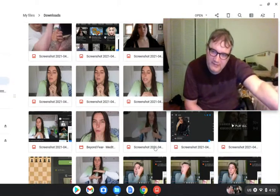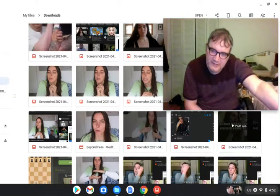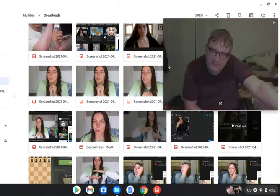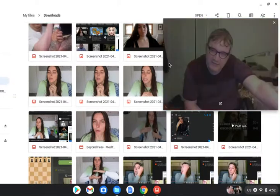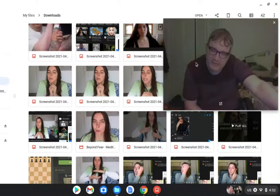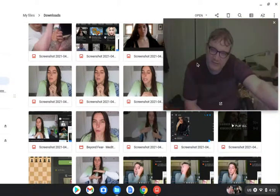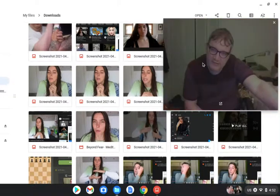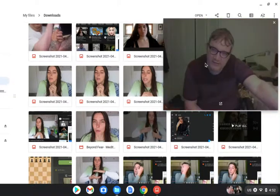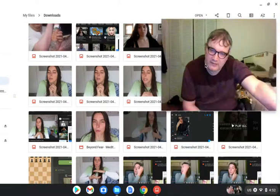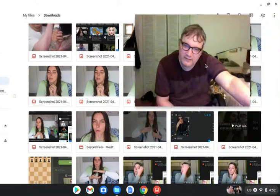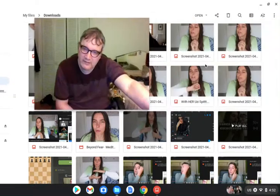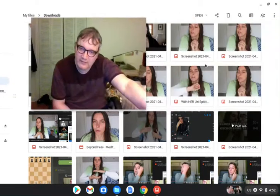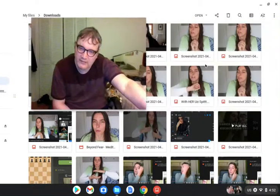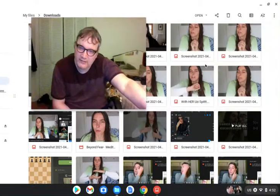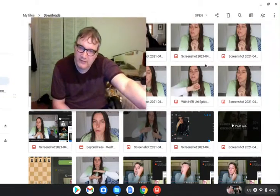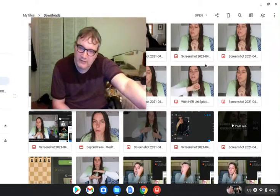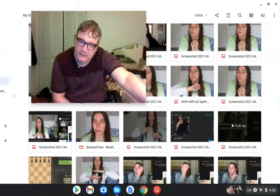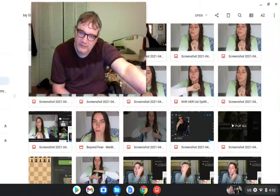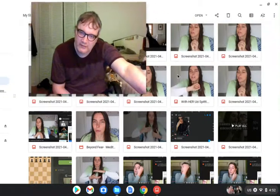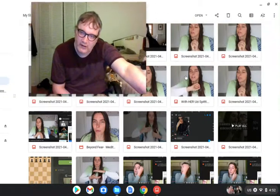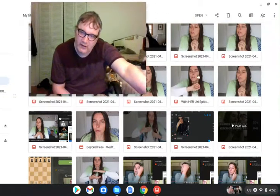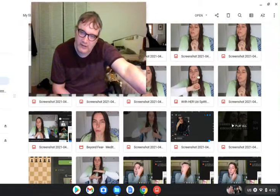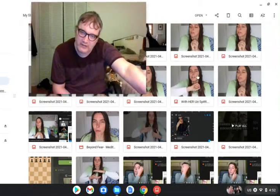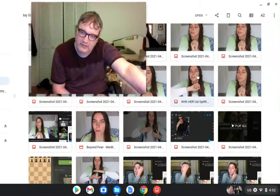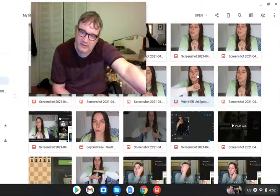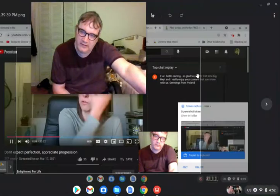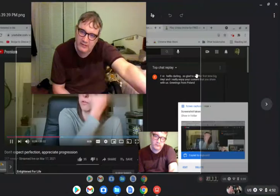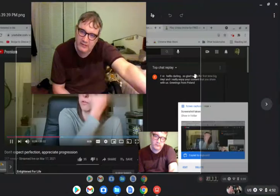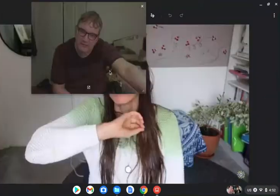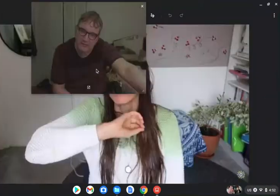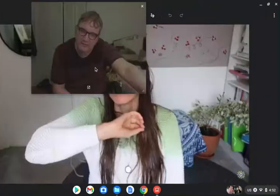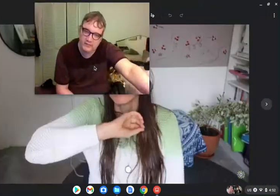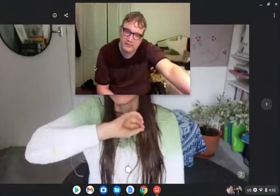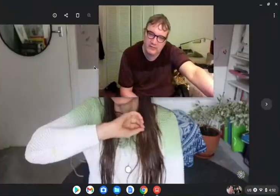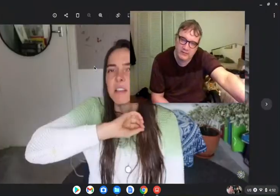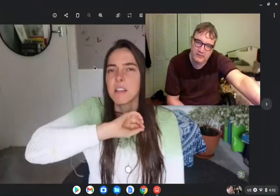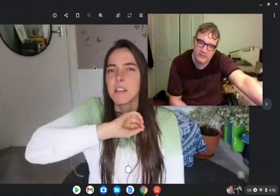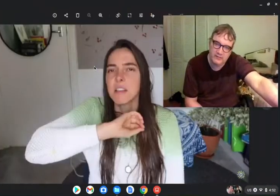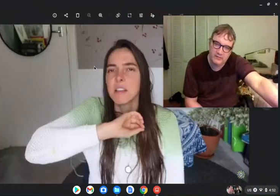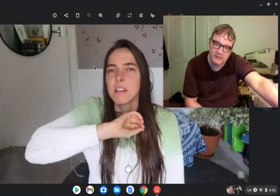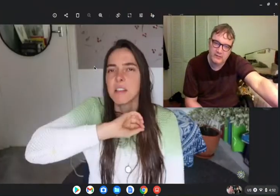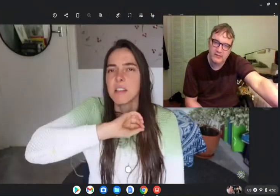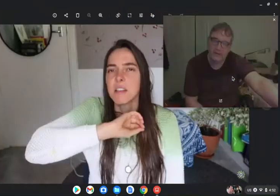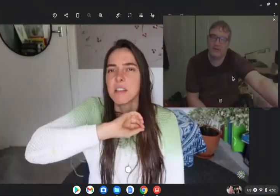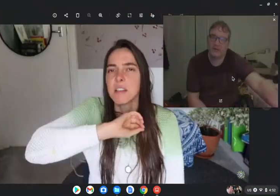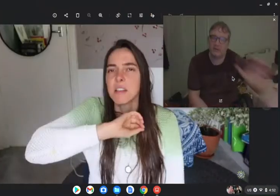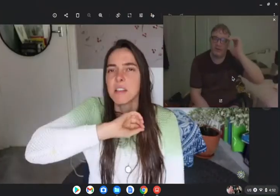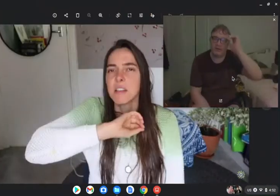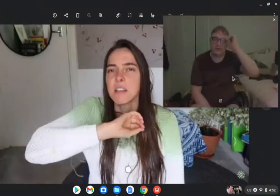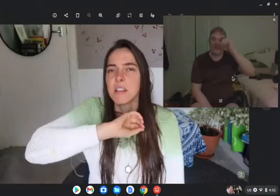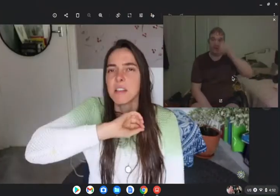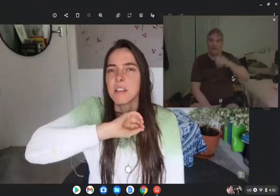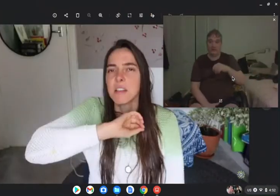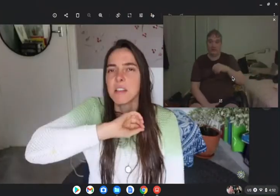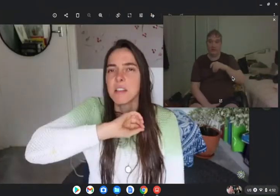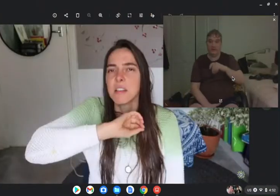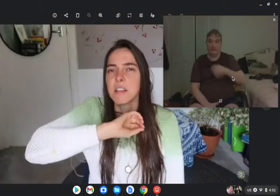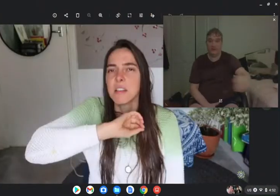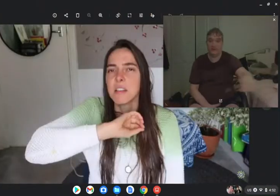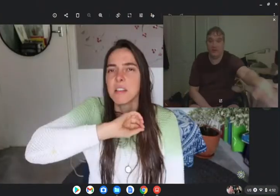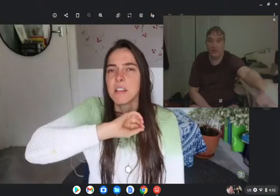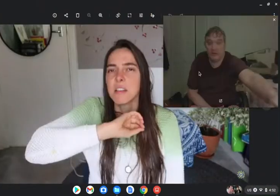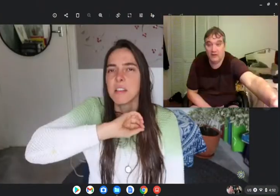oh here you are the other video